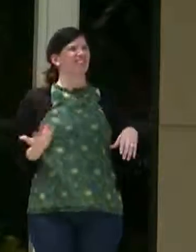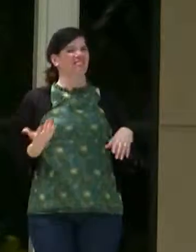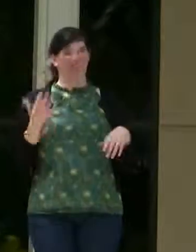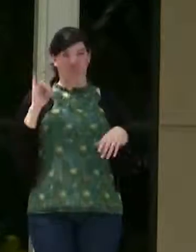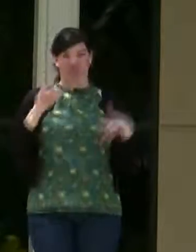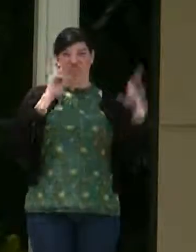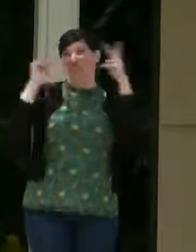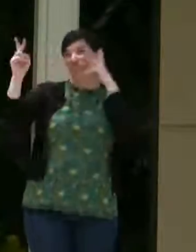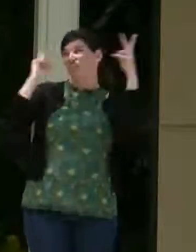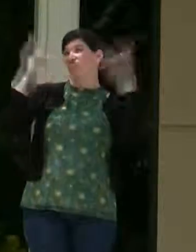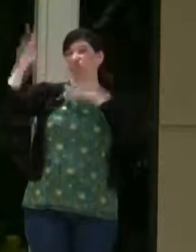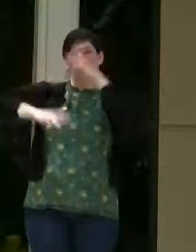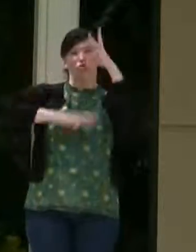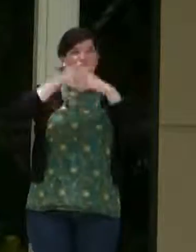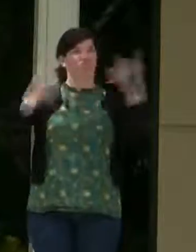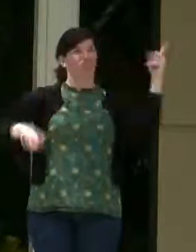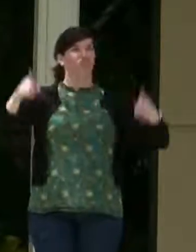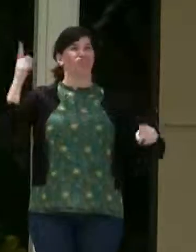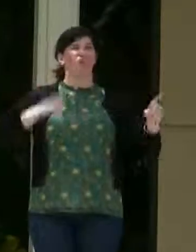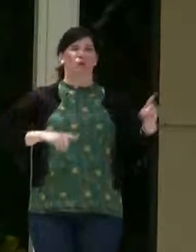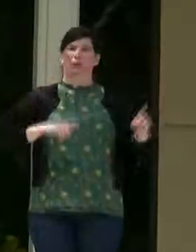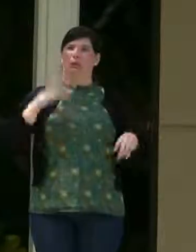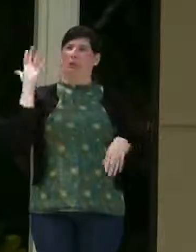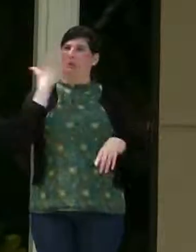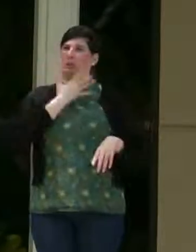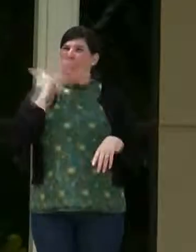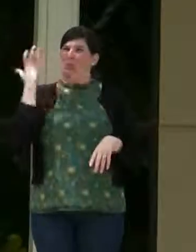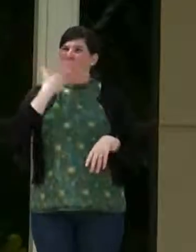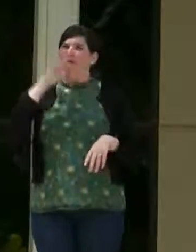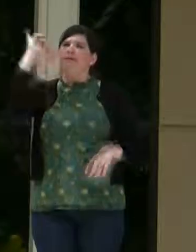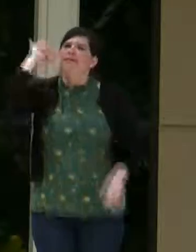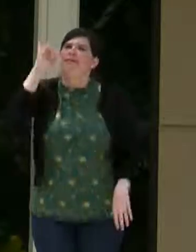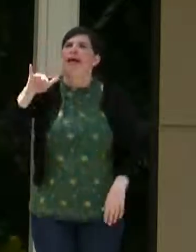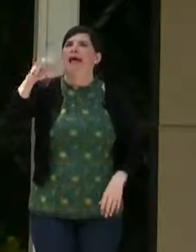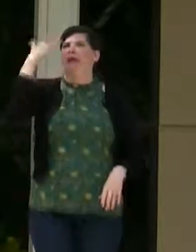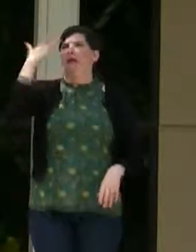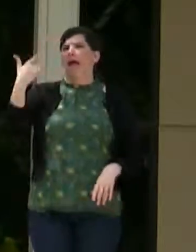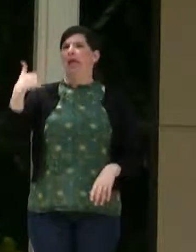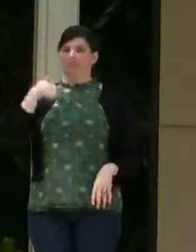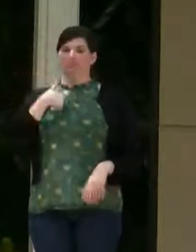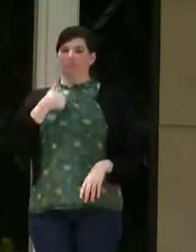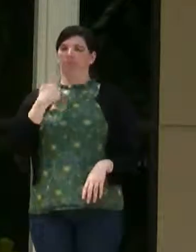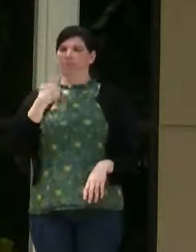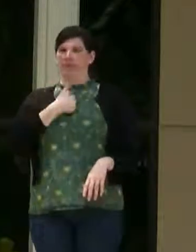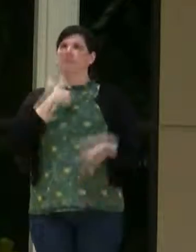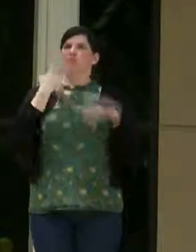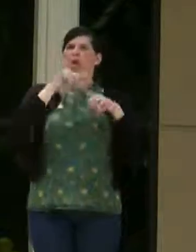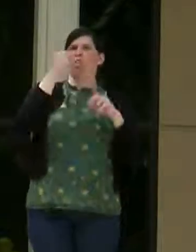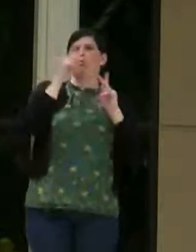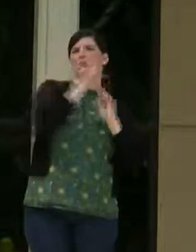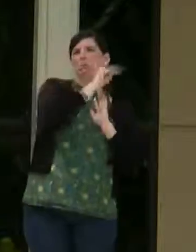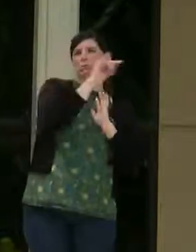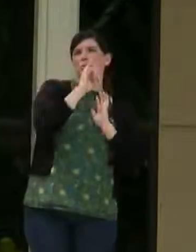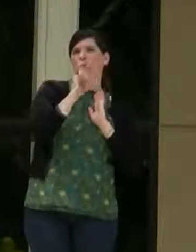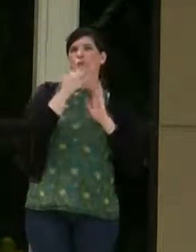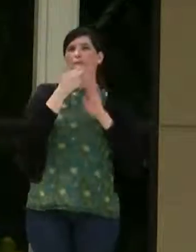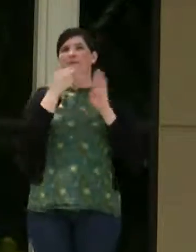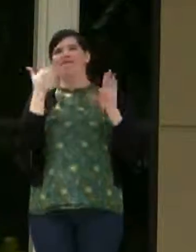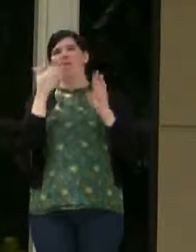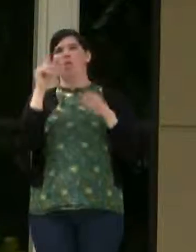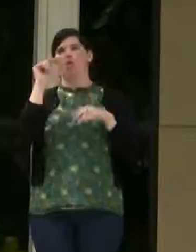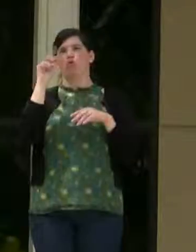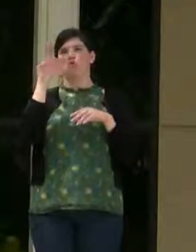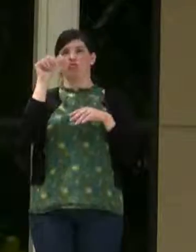what's happening right now. That's why I, along with some other people, before, before Trans Emotion